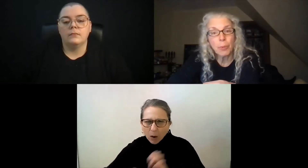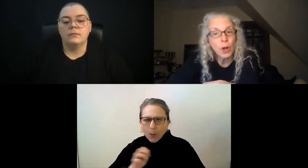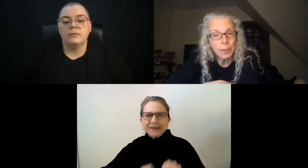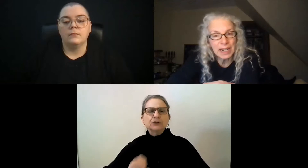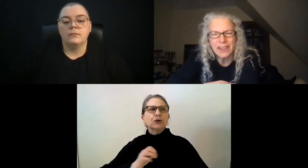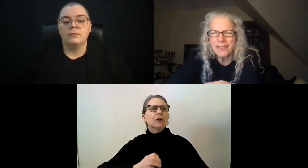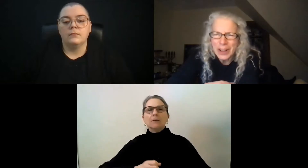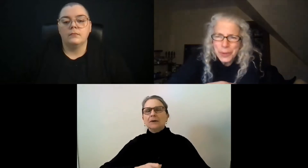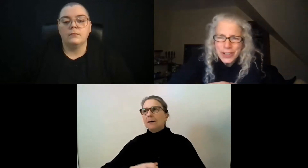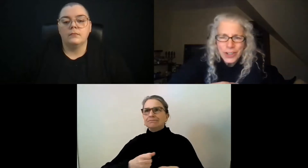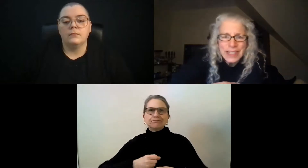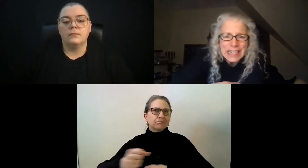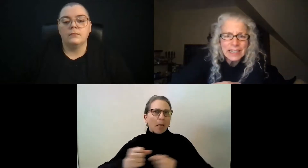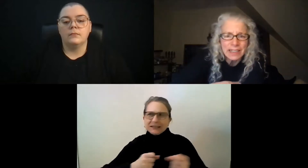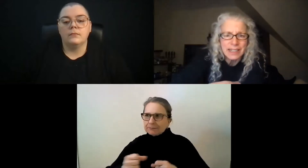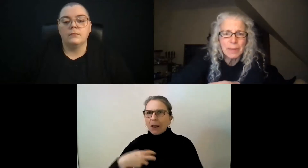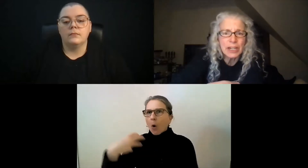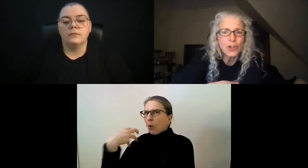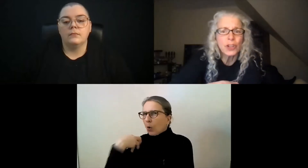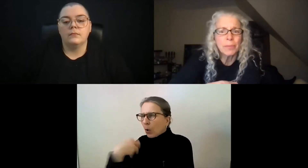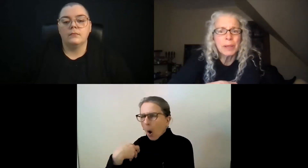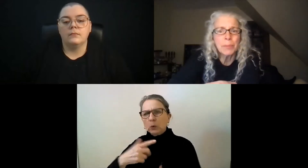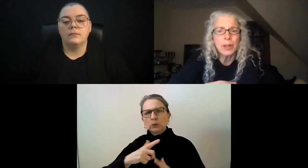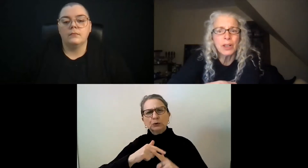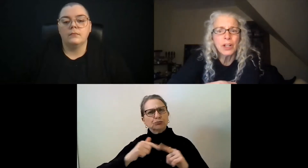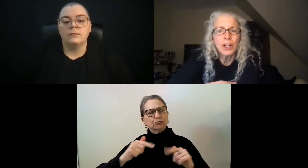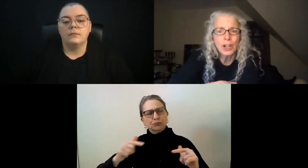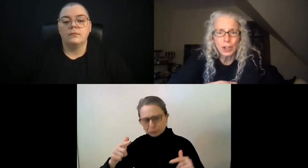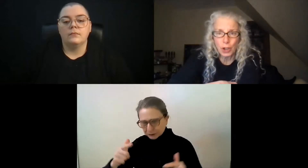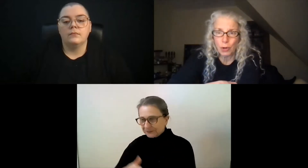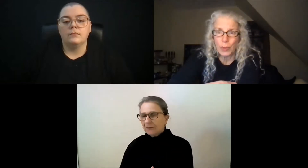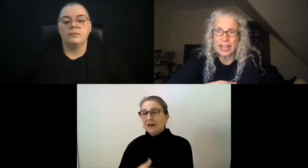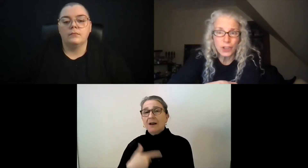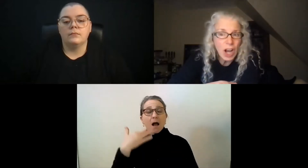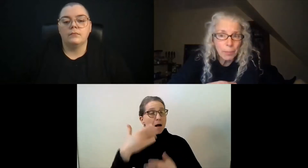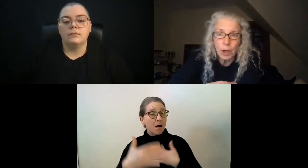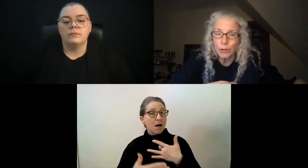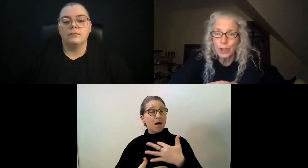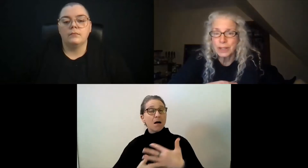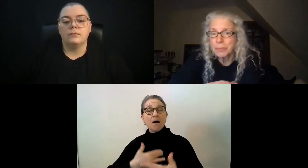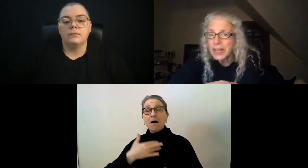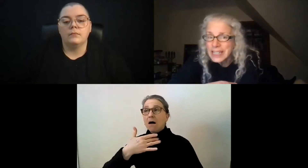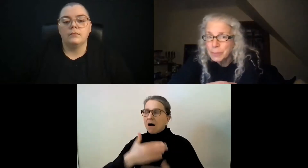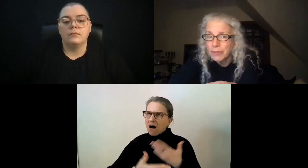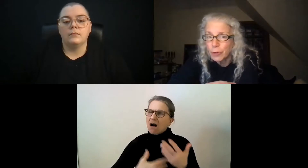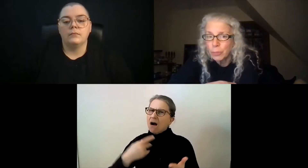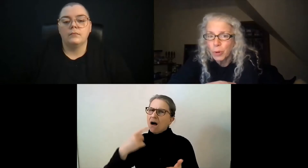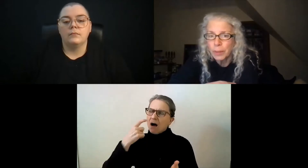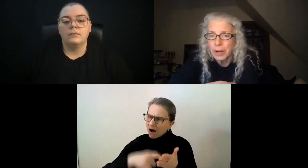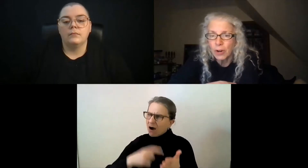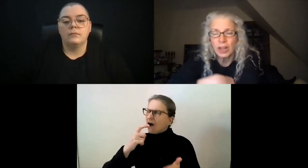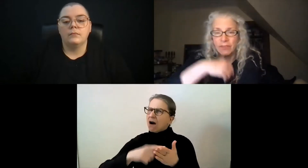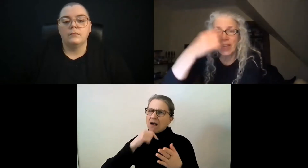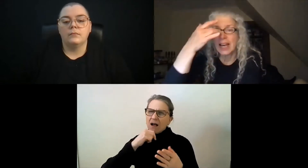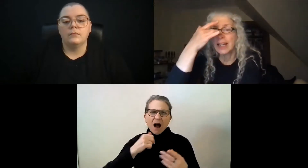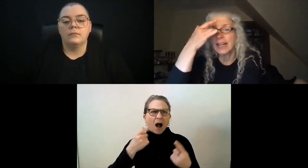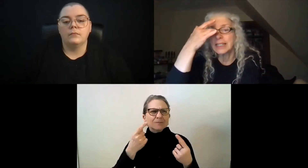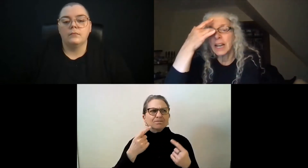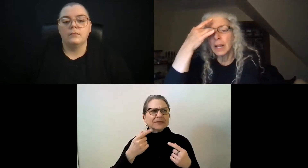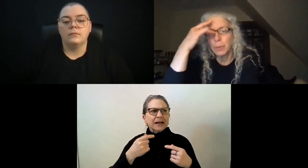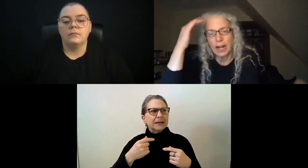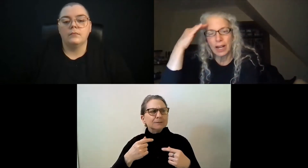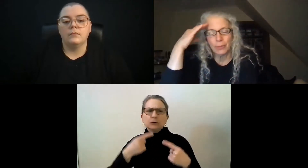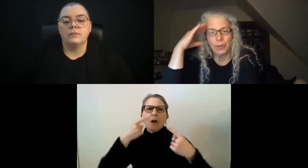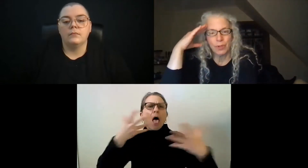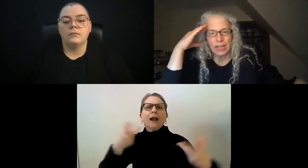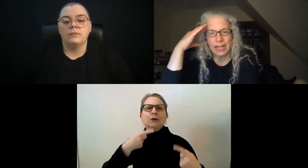employment and evaluation of skills to make sure that people, you know, we had job coaches and placement for employment and all of that. And